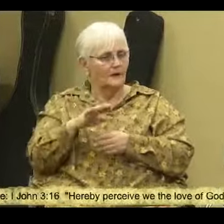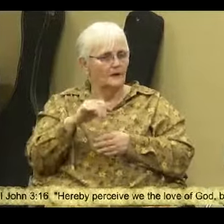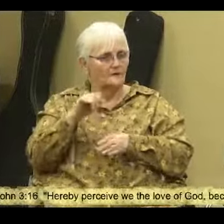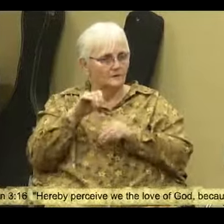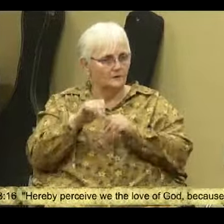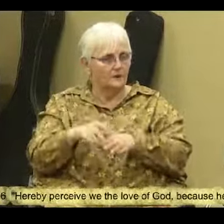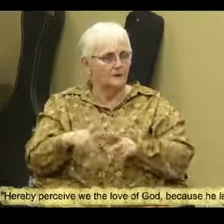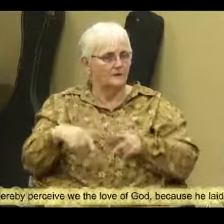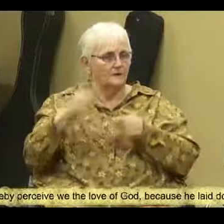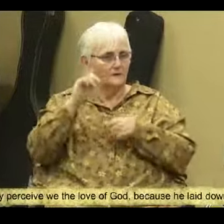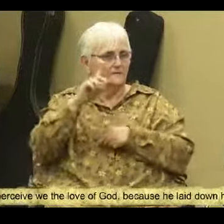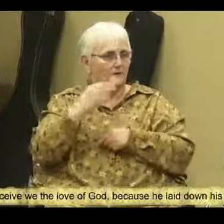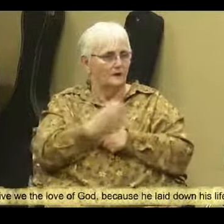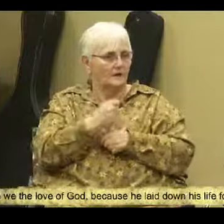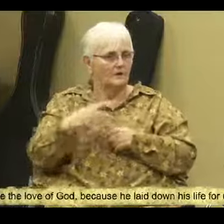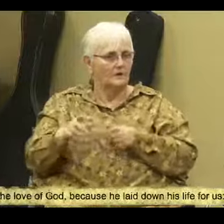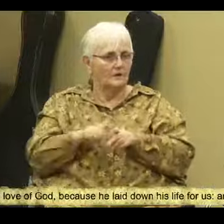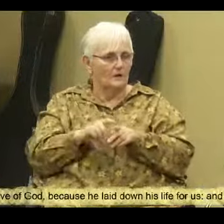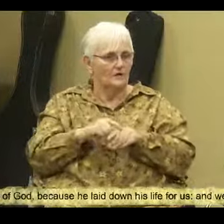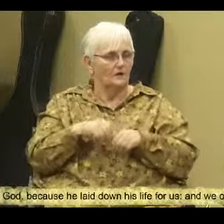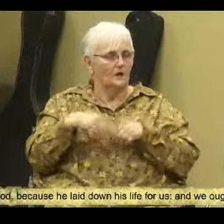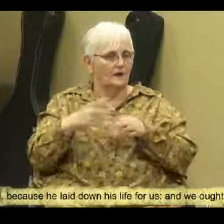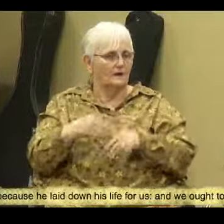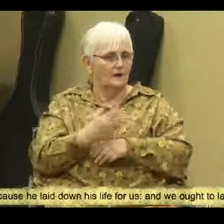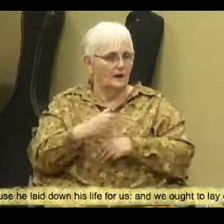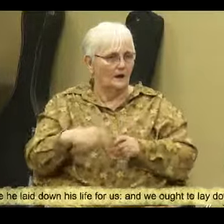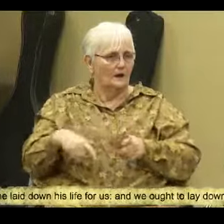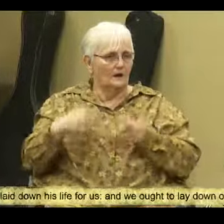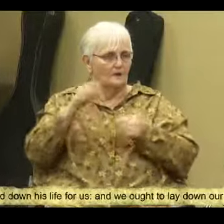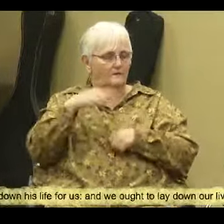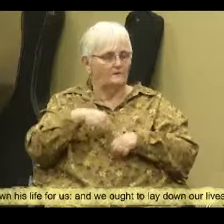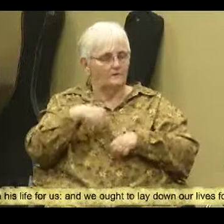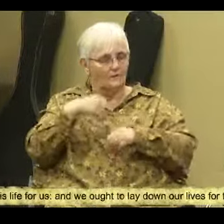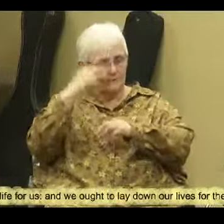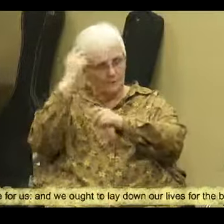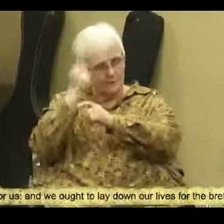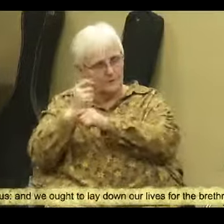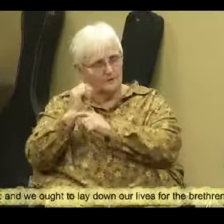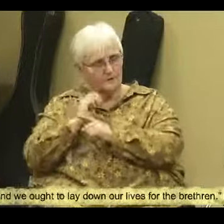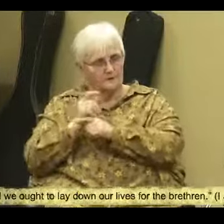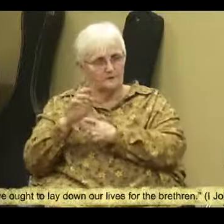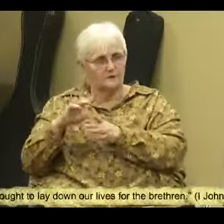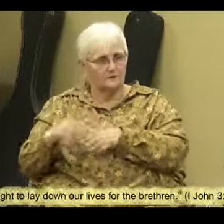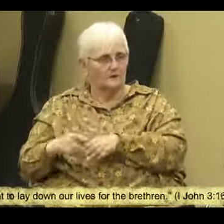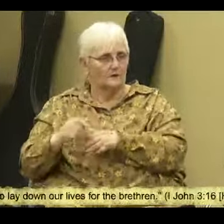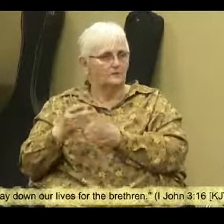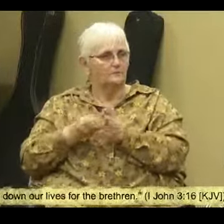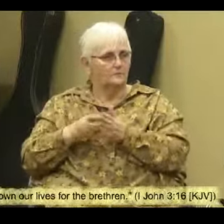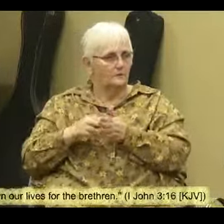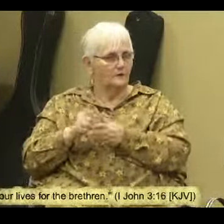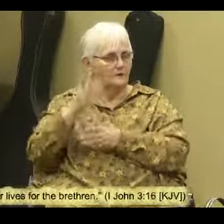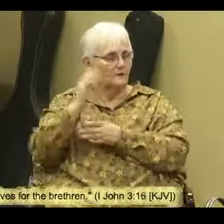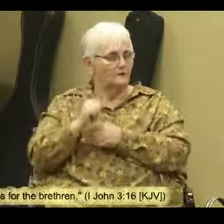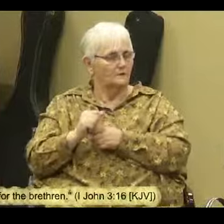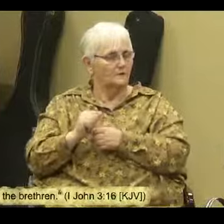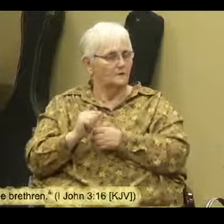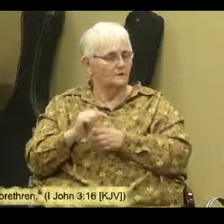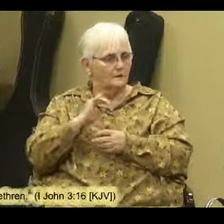His life for us and we also ought to lay down our lives for the brethren. Hallelujah. God is a God of knowledge. He knows